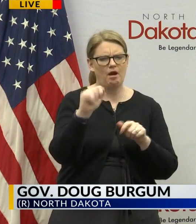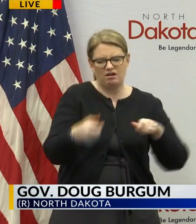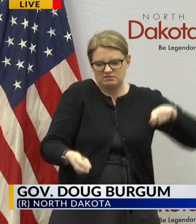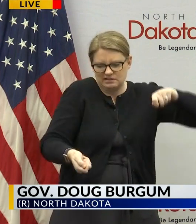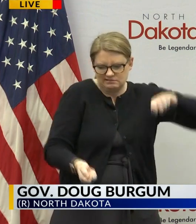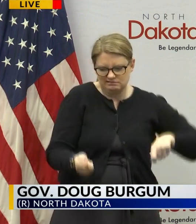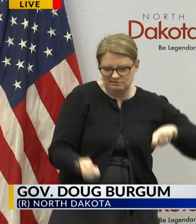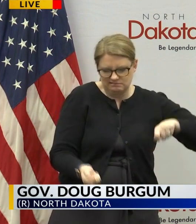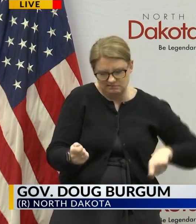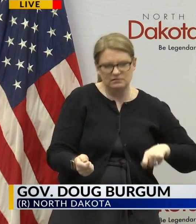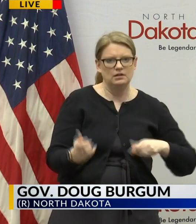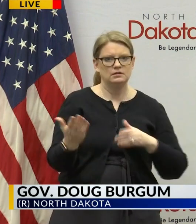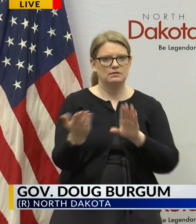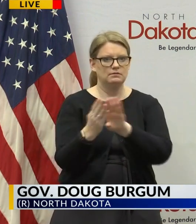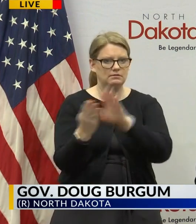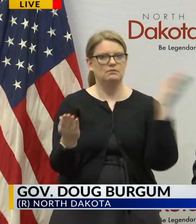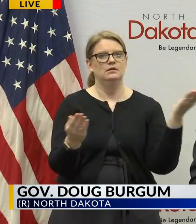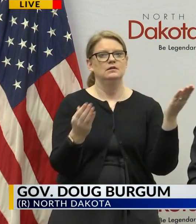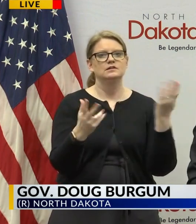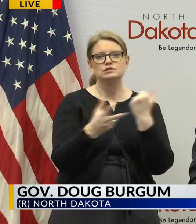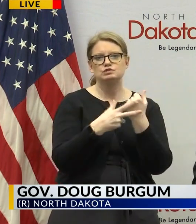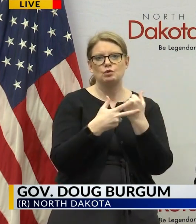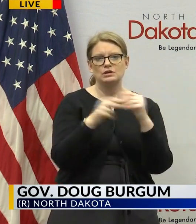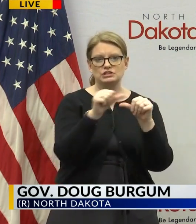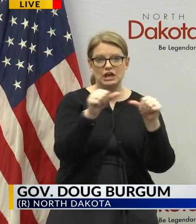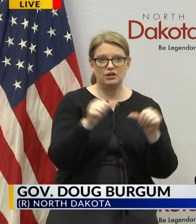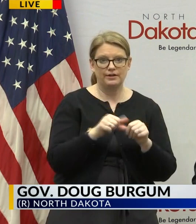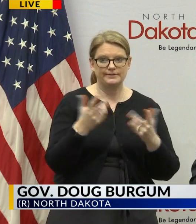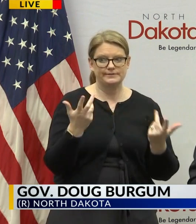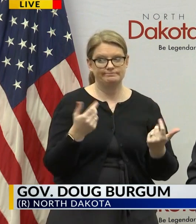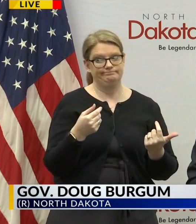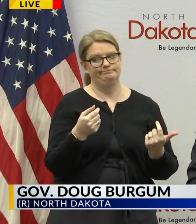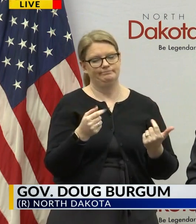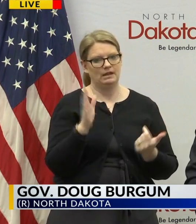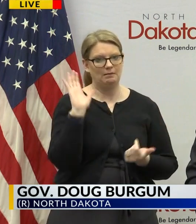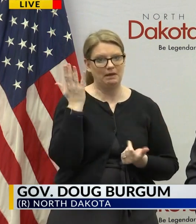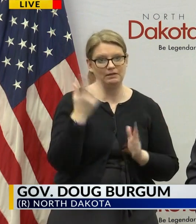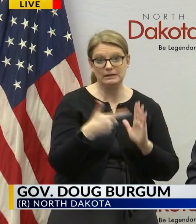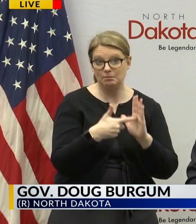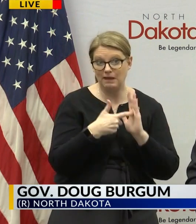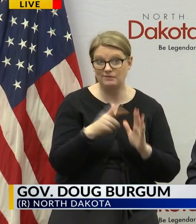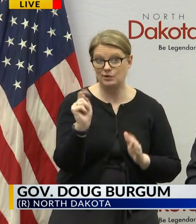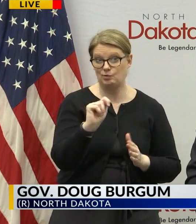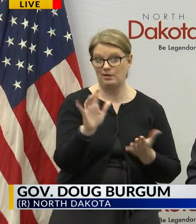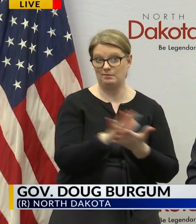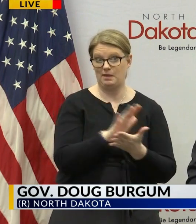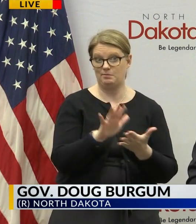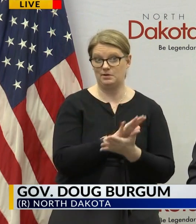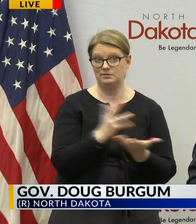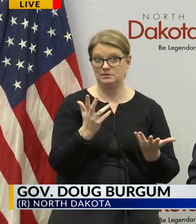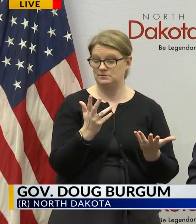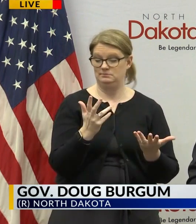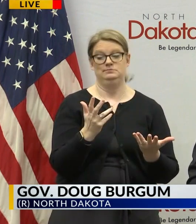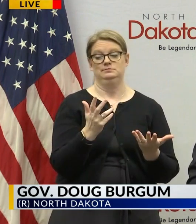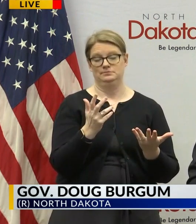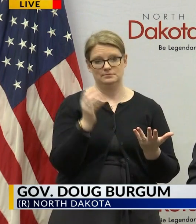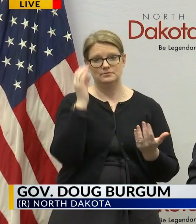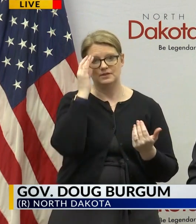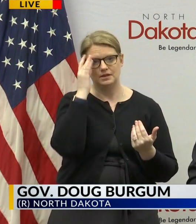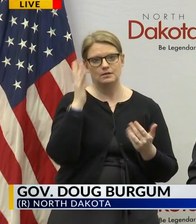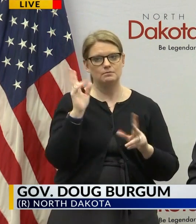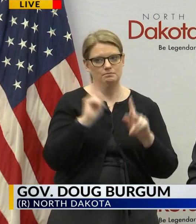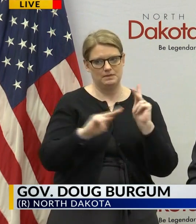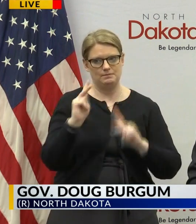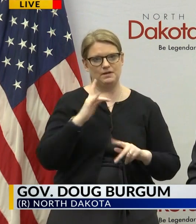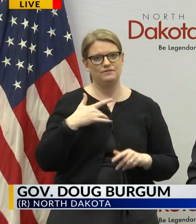storage areas uh apparently the uh the uh demand for toilet paper uh was so high that people felt